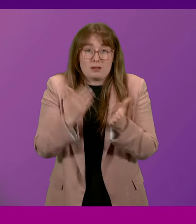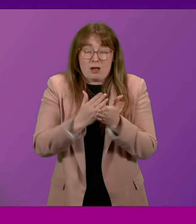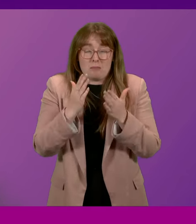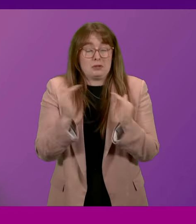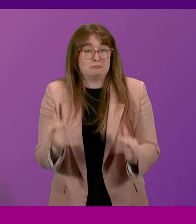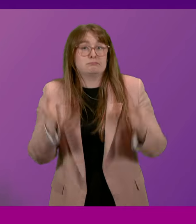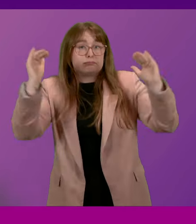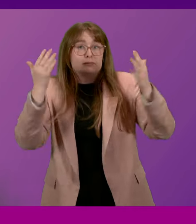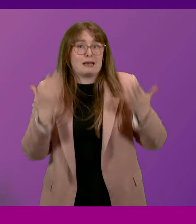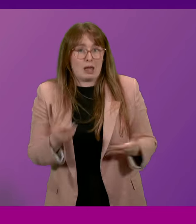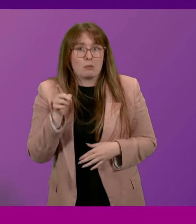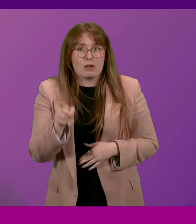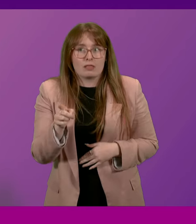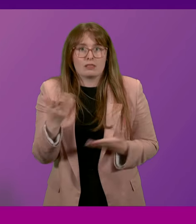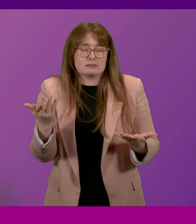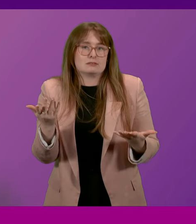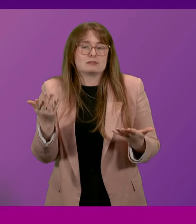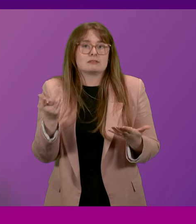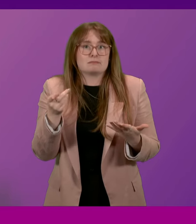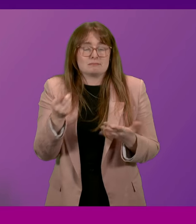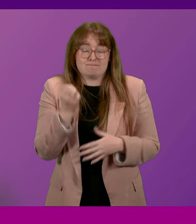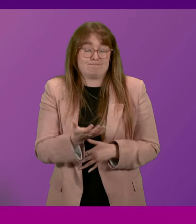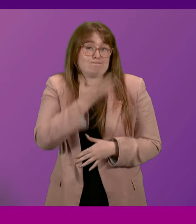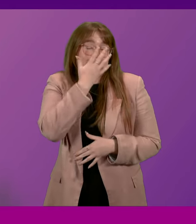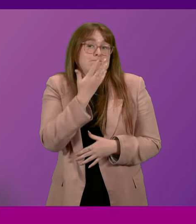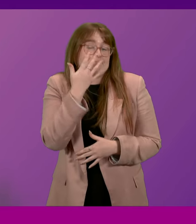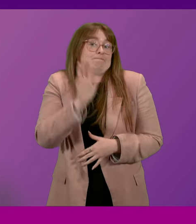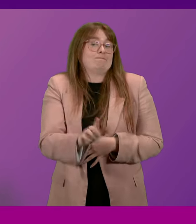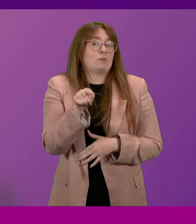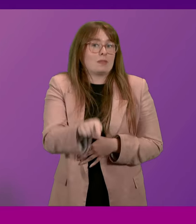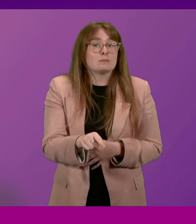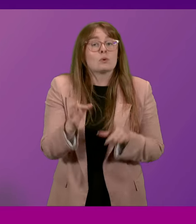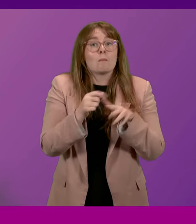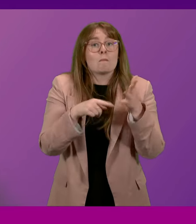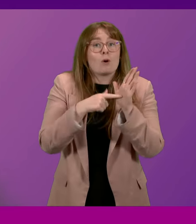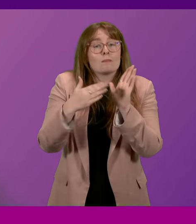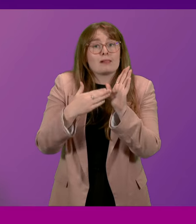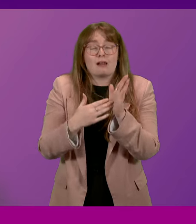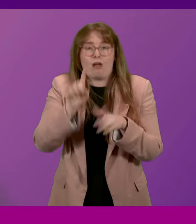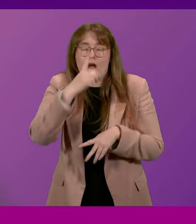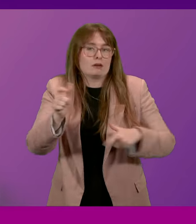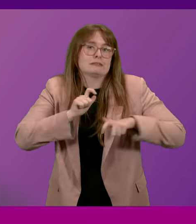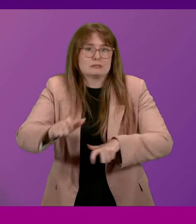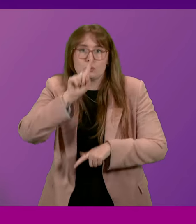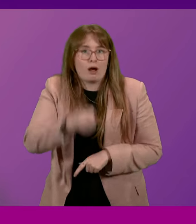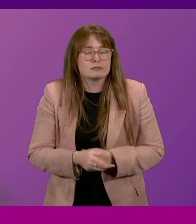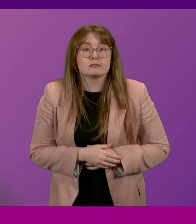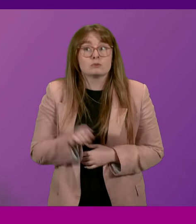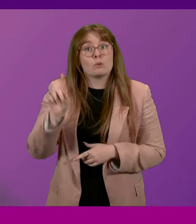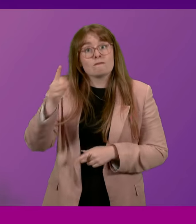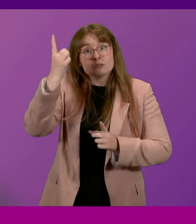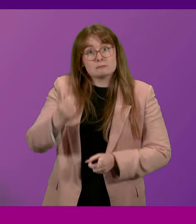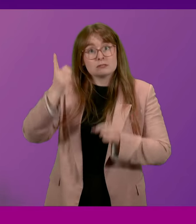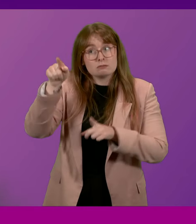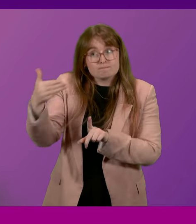levels is not just inept, it's shameful. So, Paul McLennan simply cannot continue. So, will the First